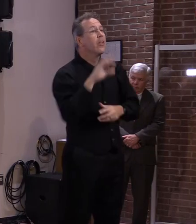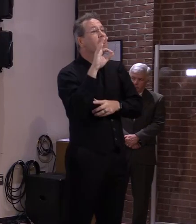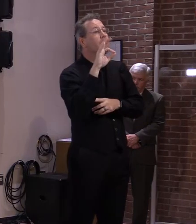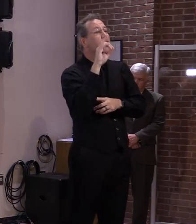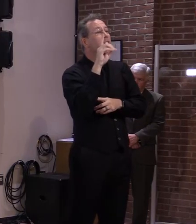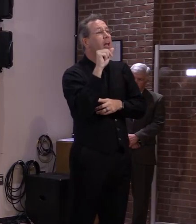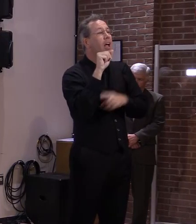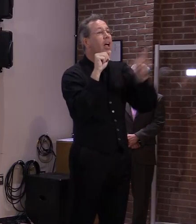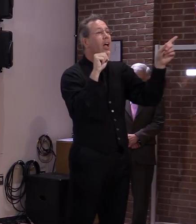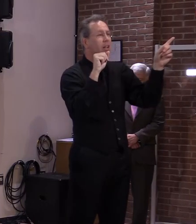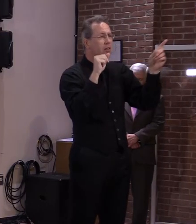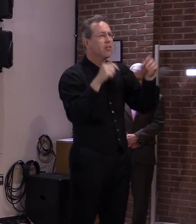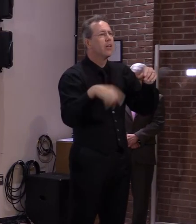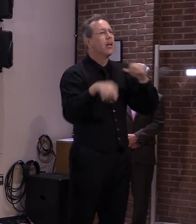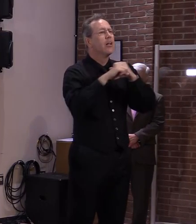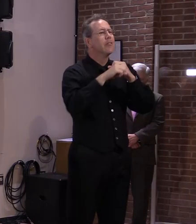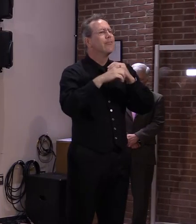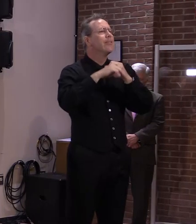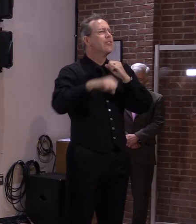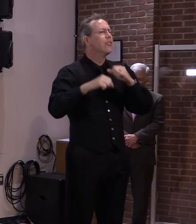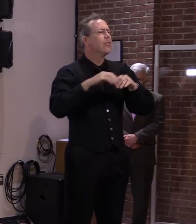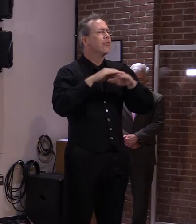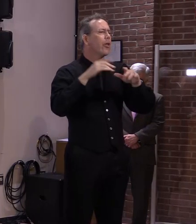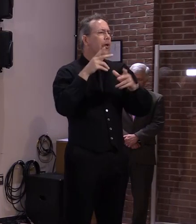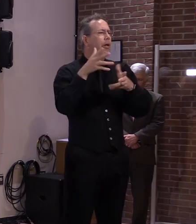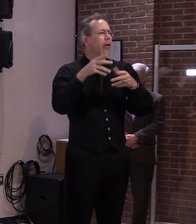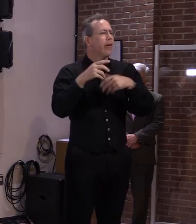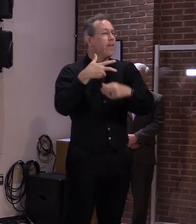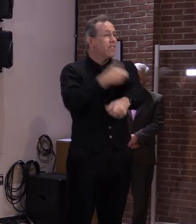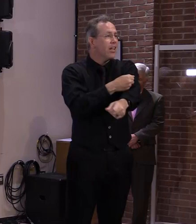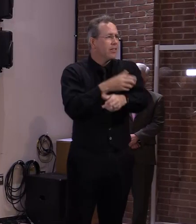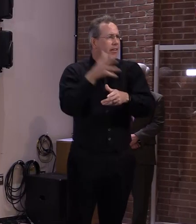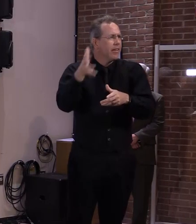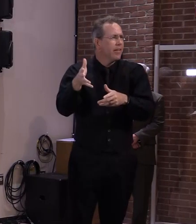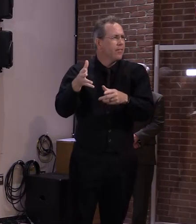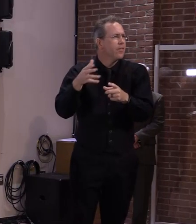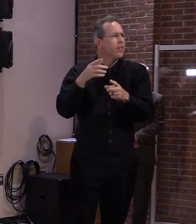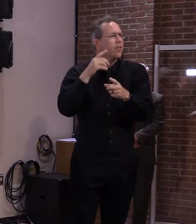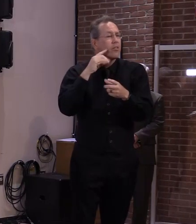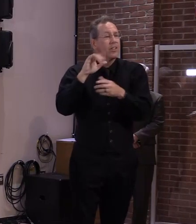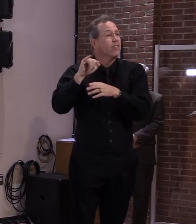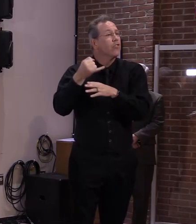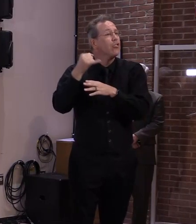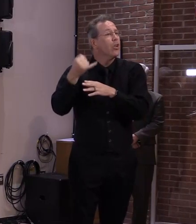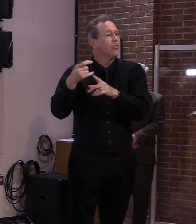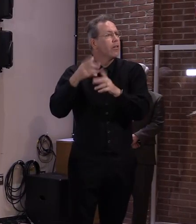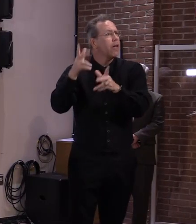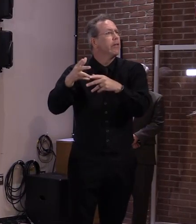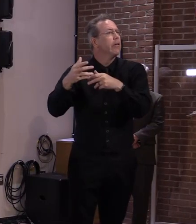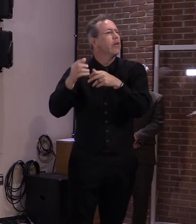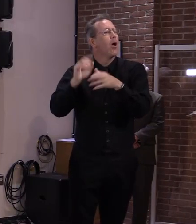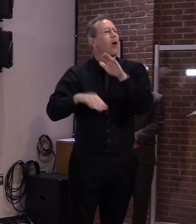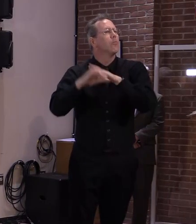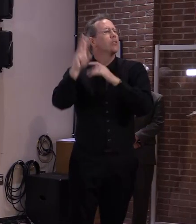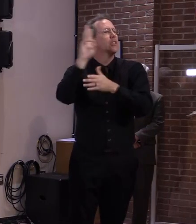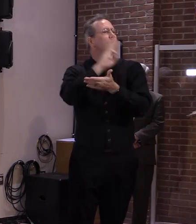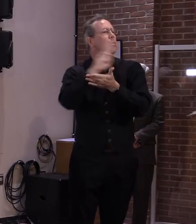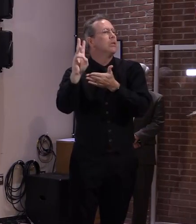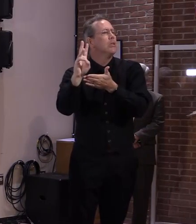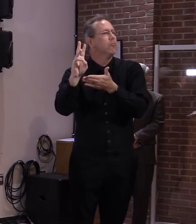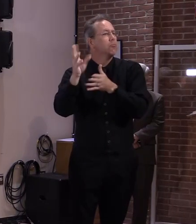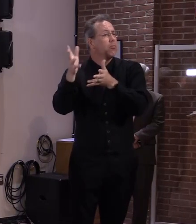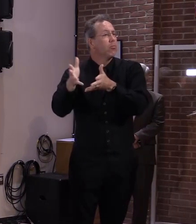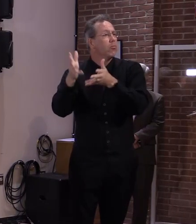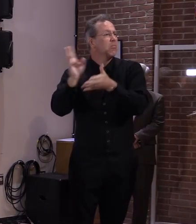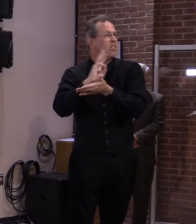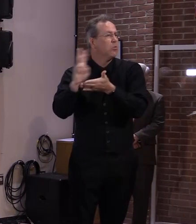weeks. So that's good news. So that was about it on the White House call. So, as